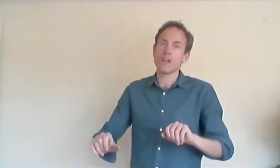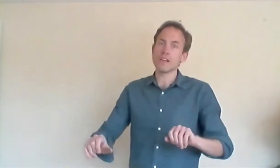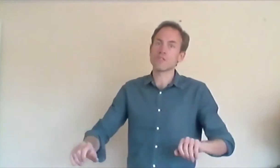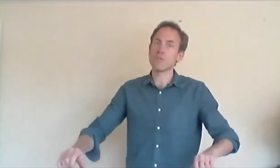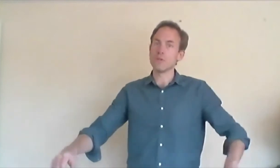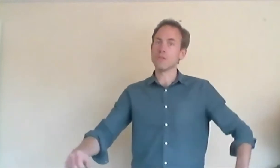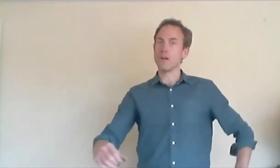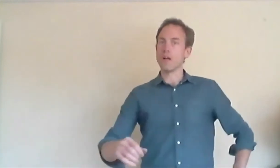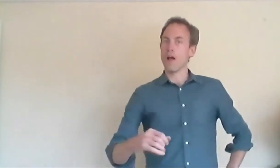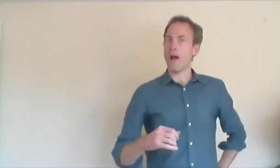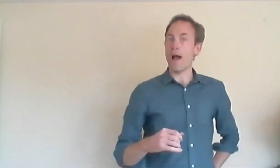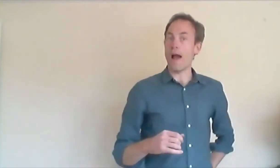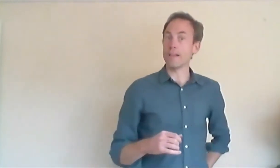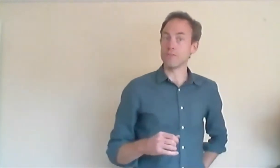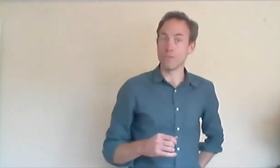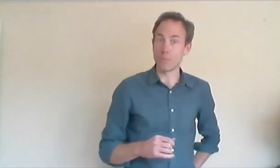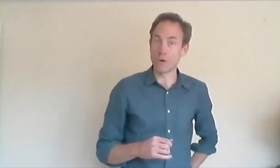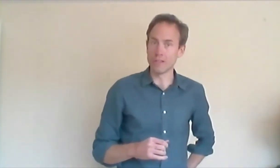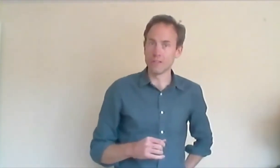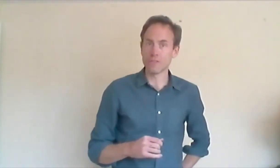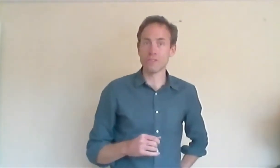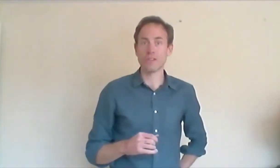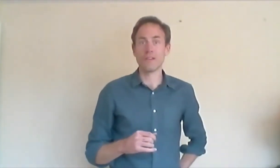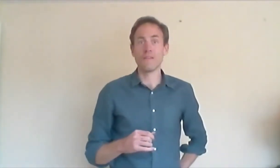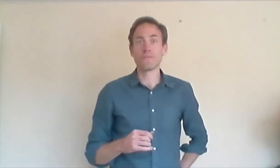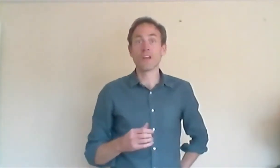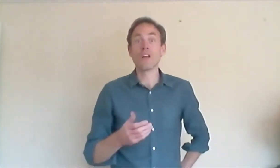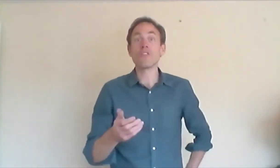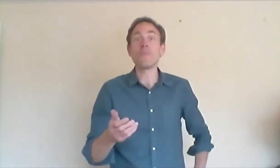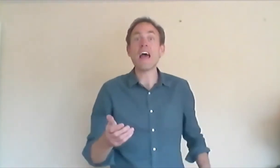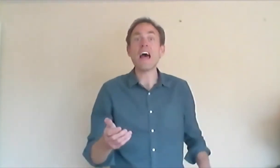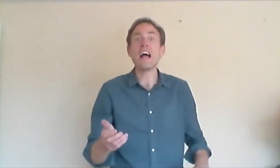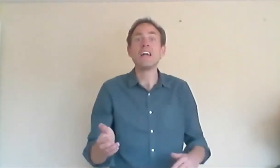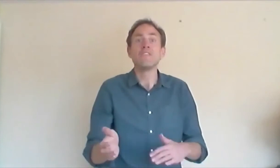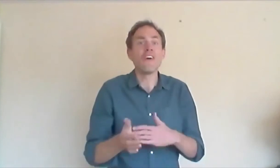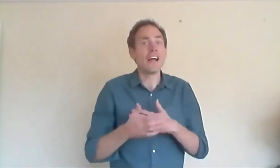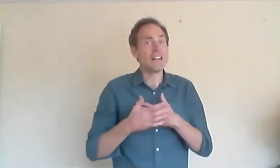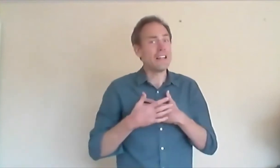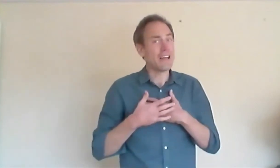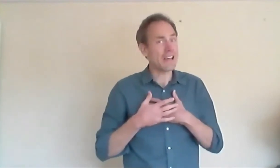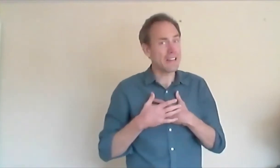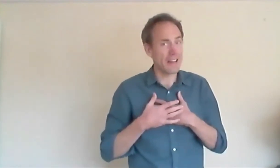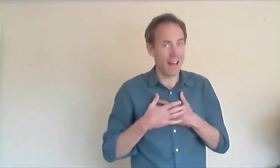there stood a handsome prince. The pair fell in love.